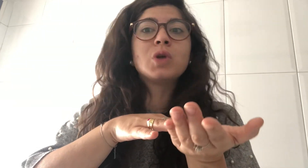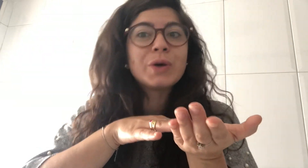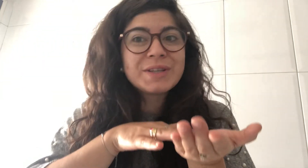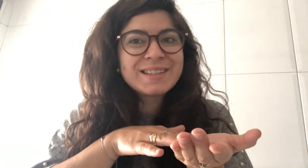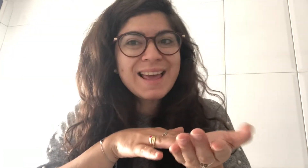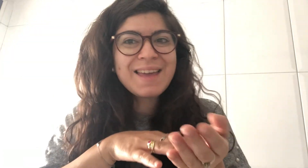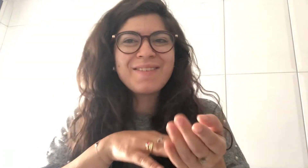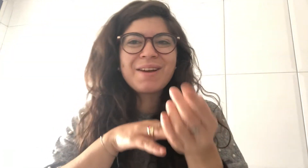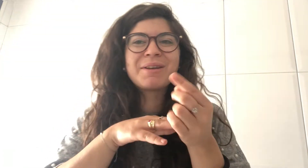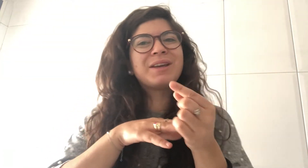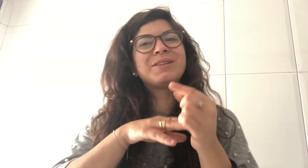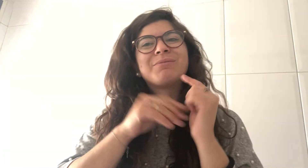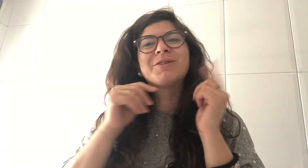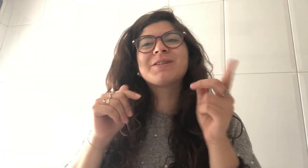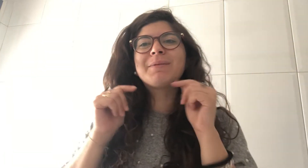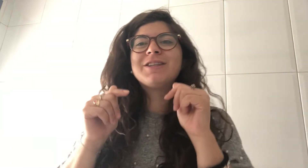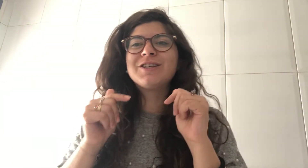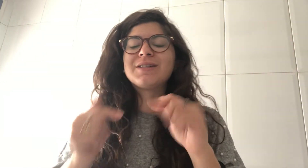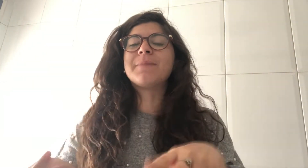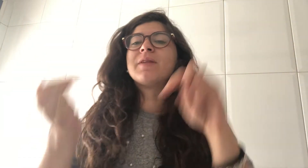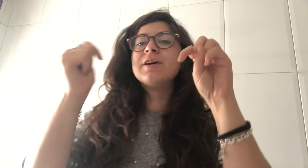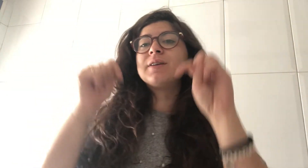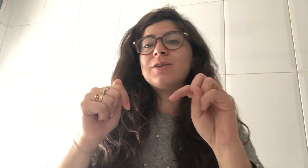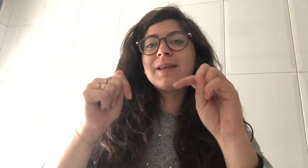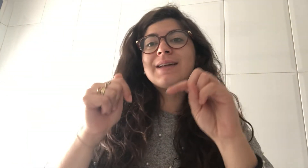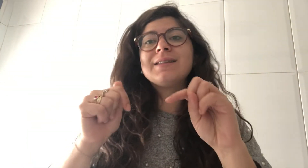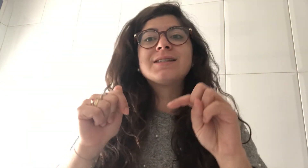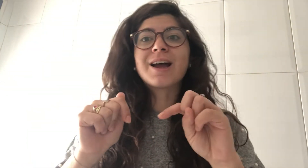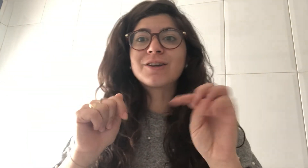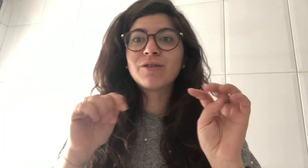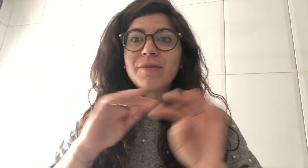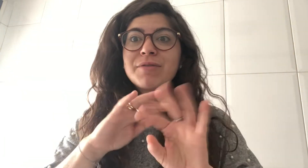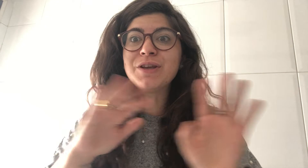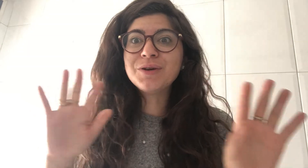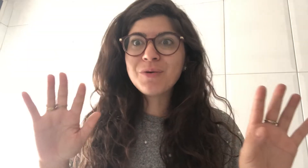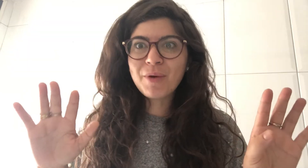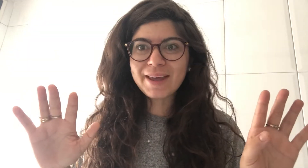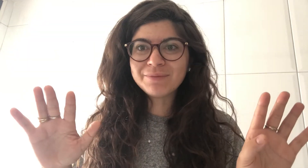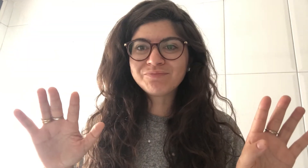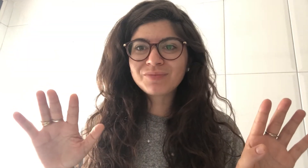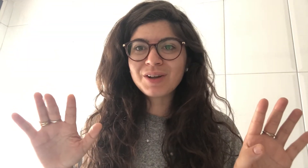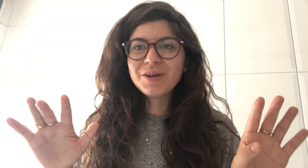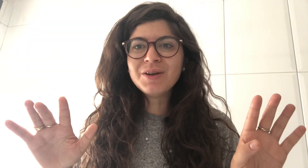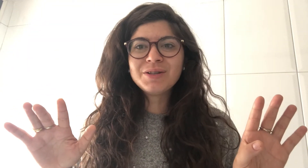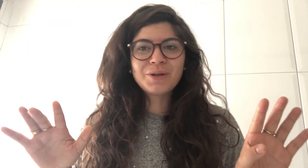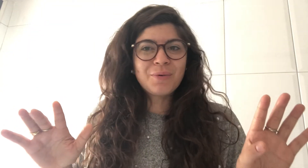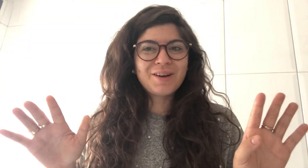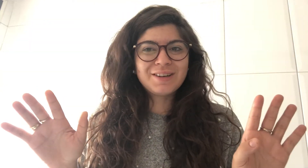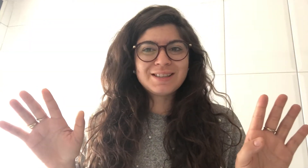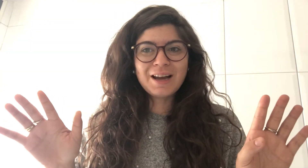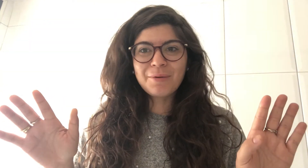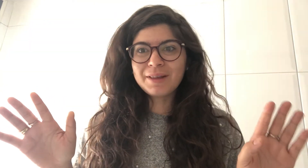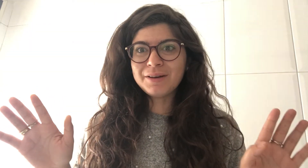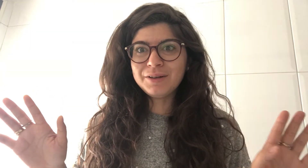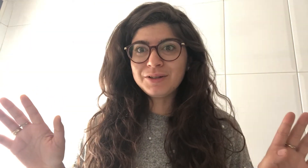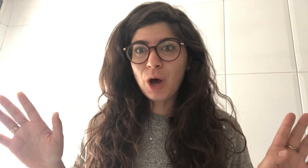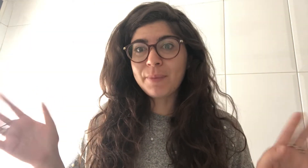tuesday very good tomorrow's gonna be tuesday so today is the start of a new week so we are gonna start with a new topic